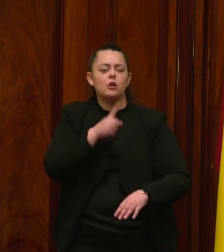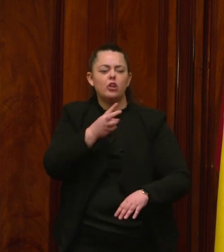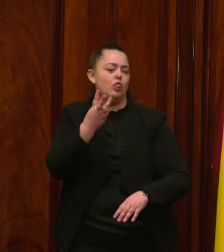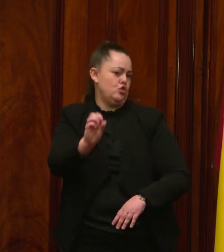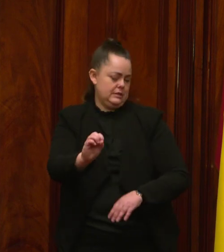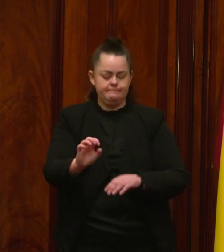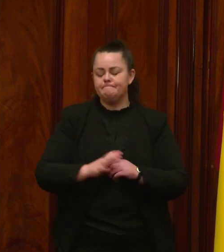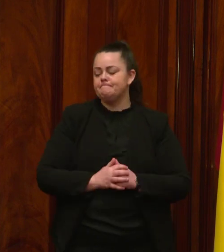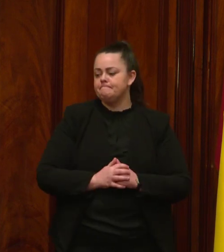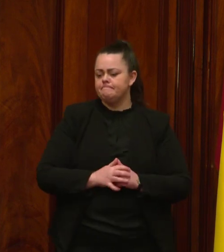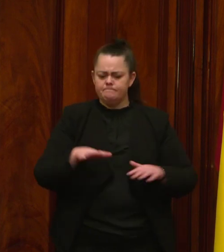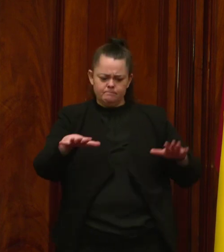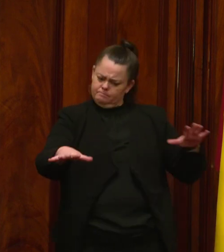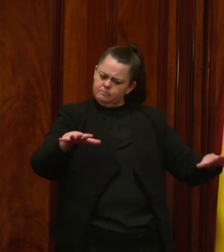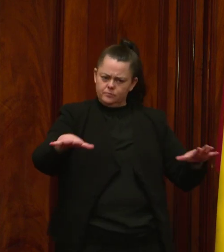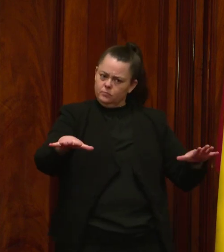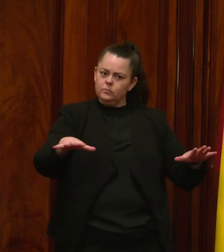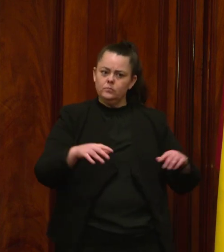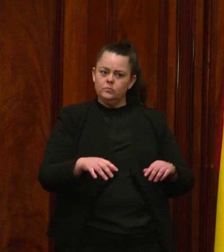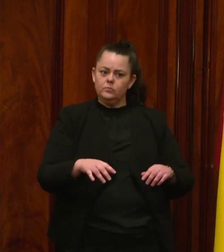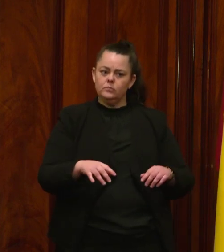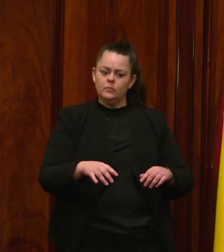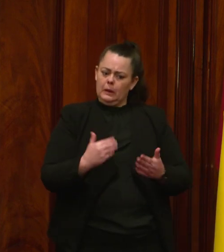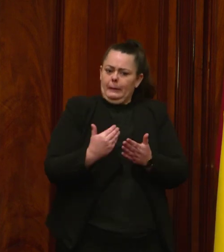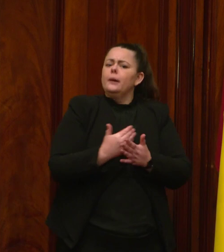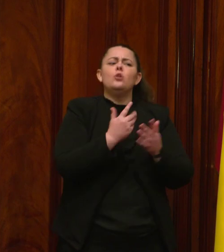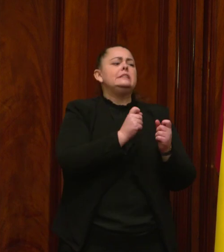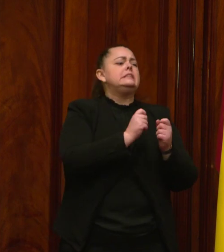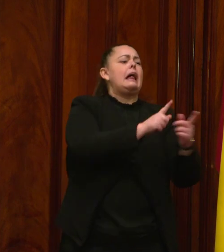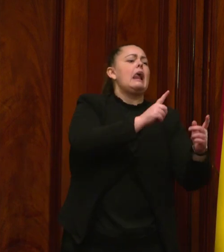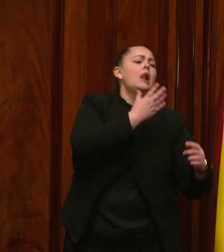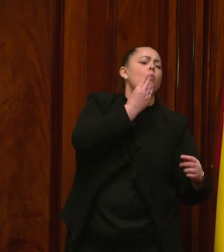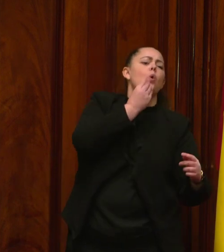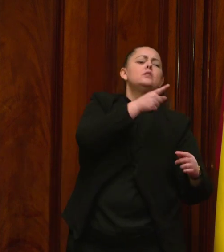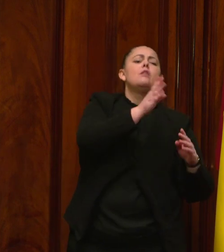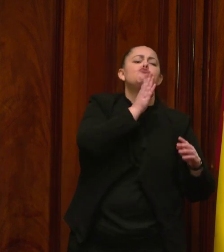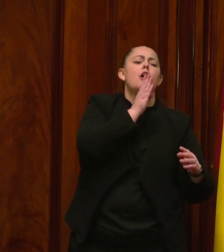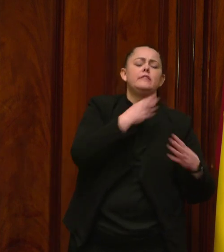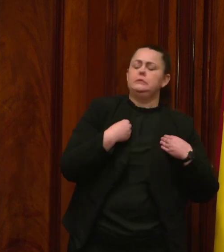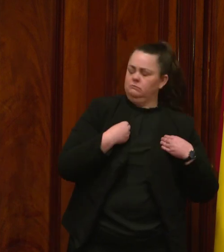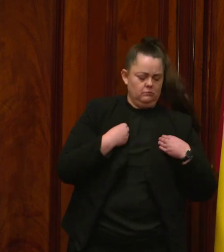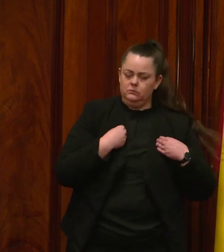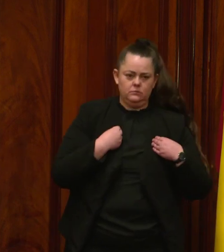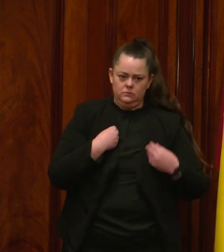On a warming planet, maintaining public ownership of the water supply is ever more critical.